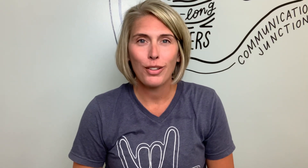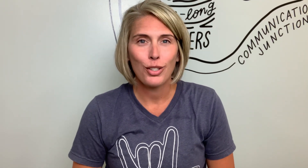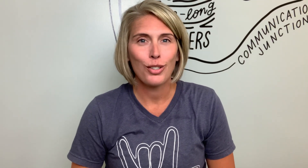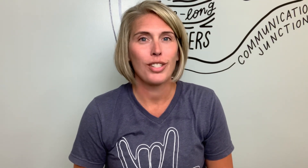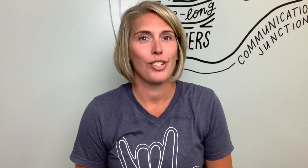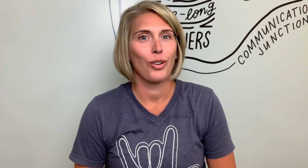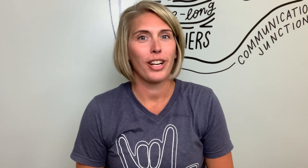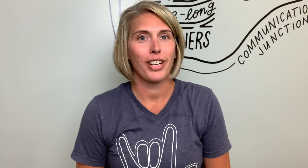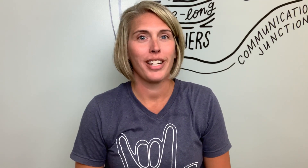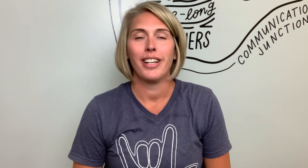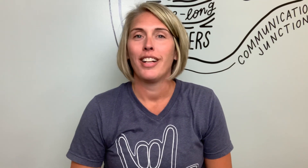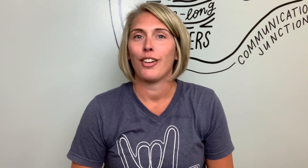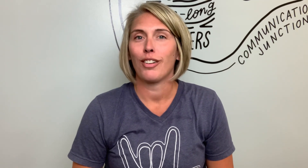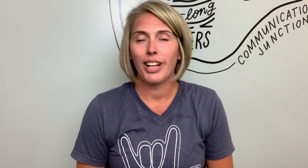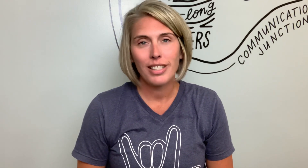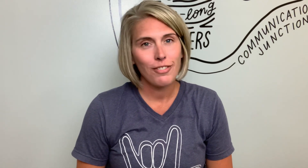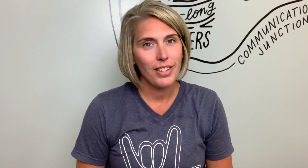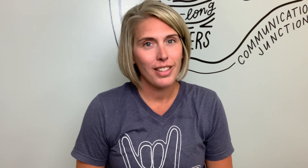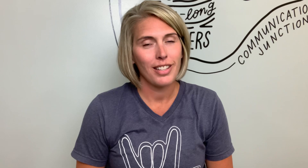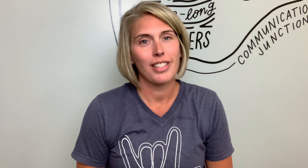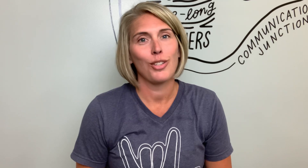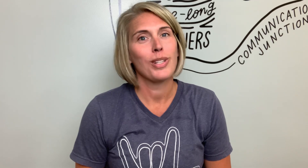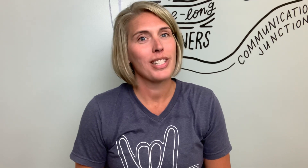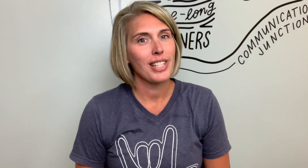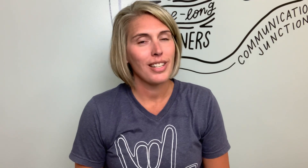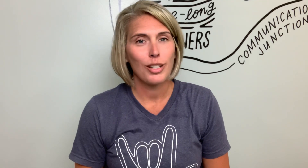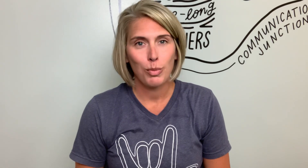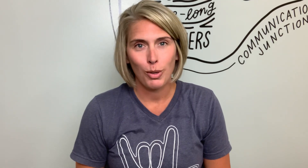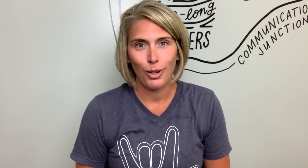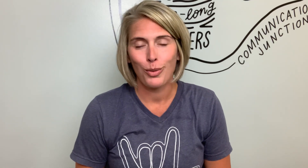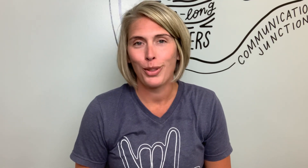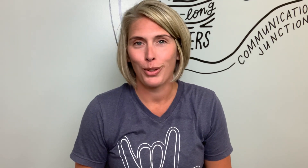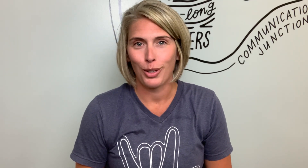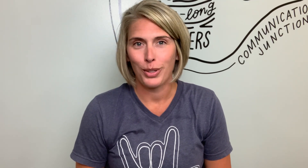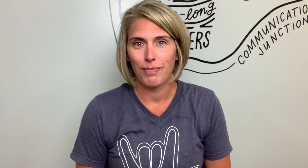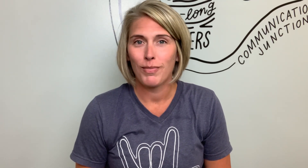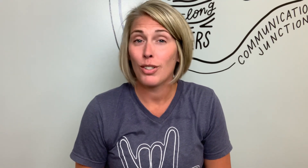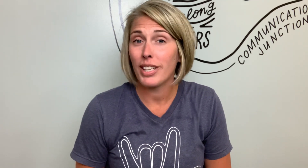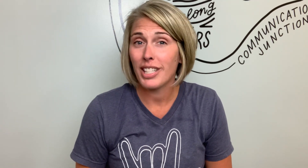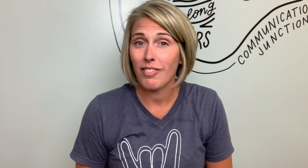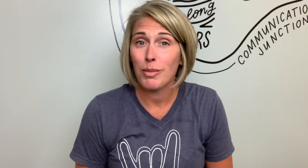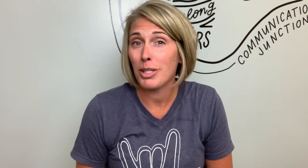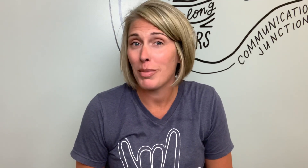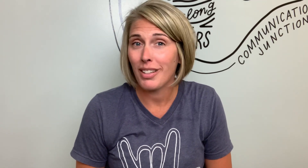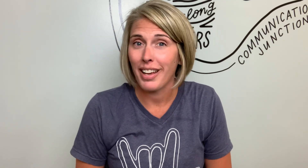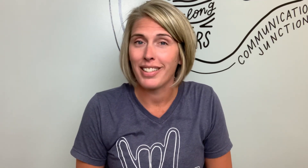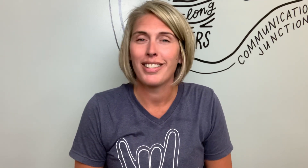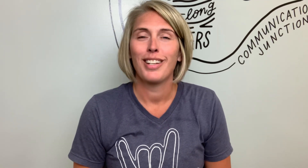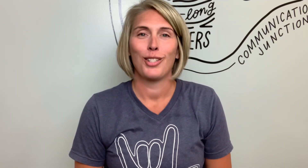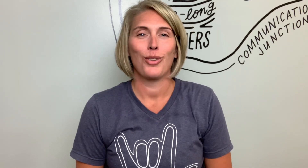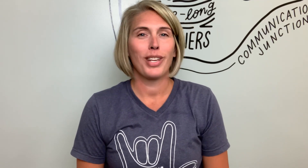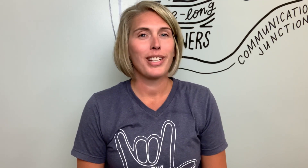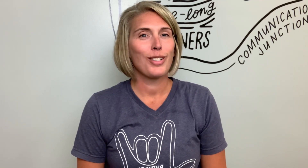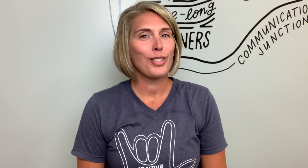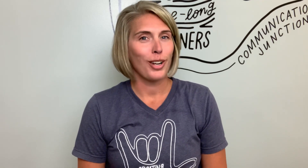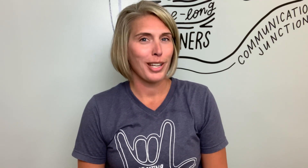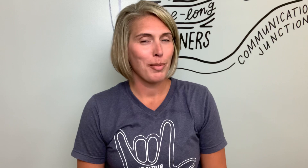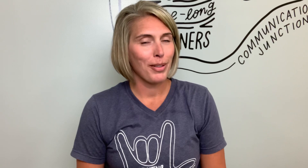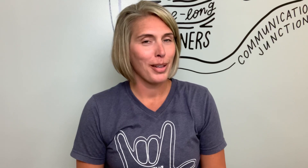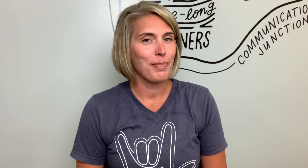turns in your area there are lots of fun things you can see and explore with your little one. So let's give them some signs so they can start talking about them